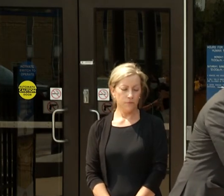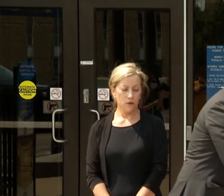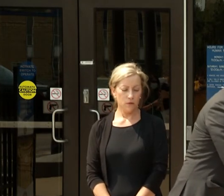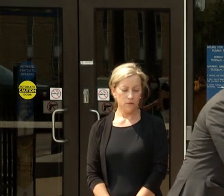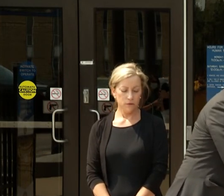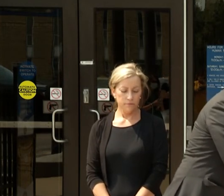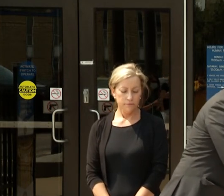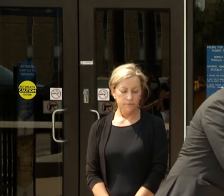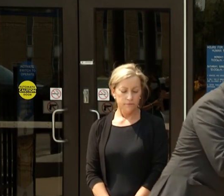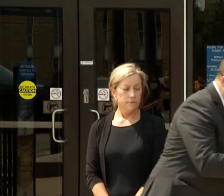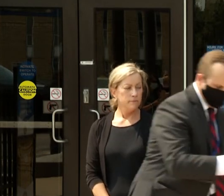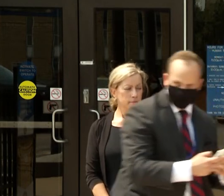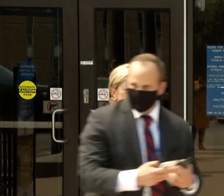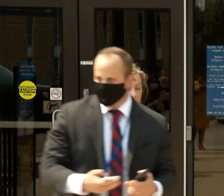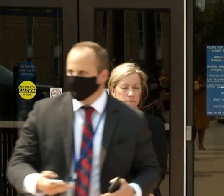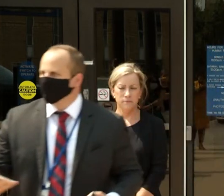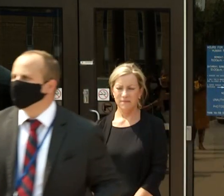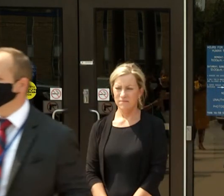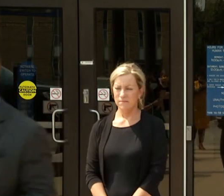One second.